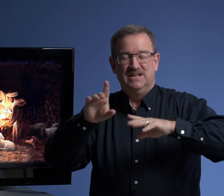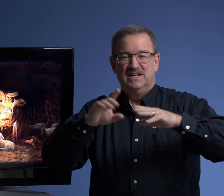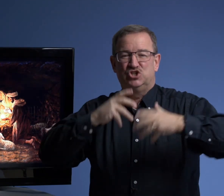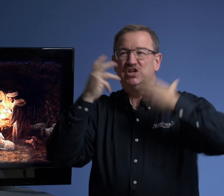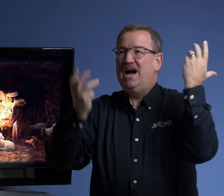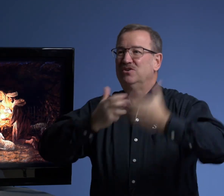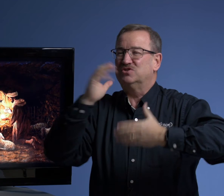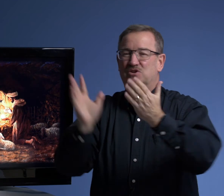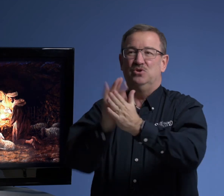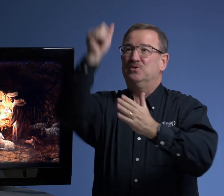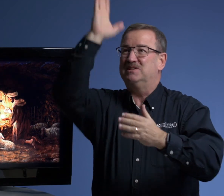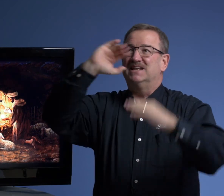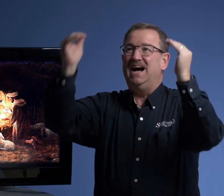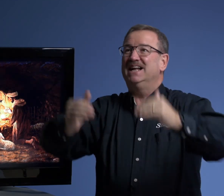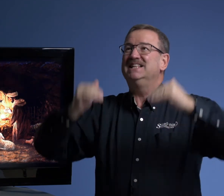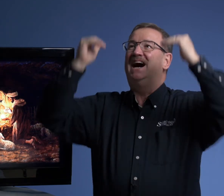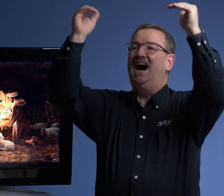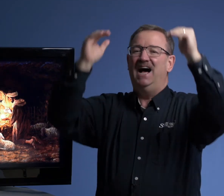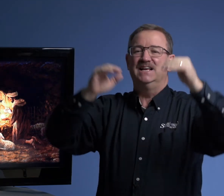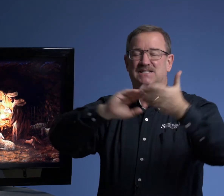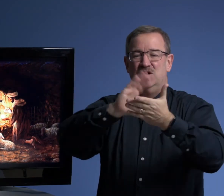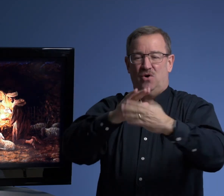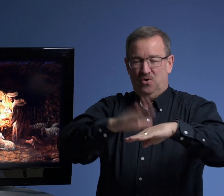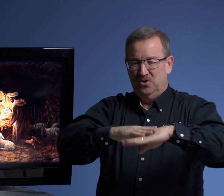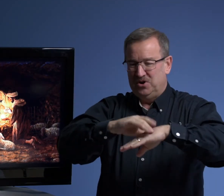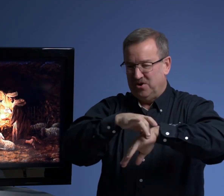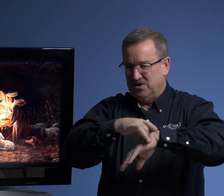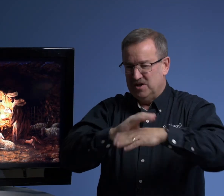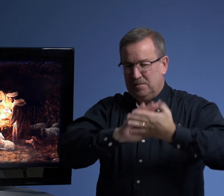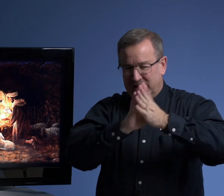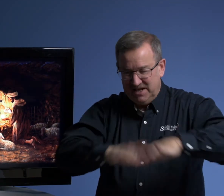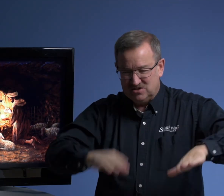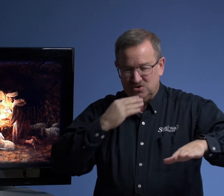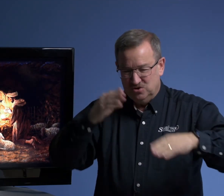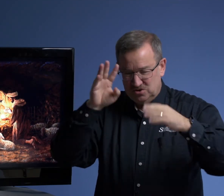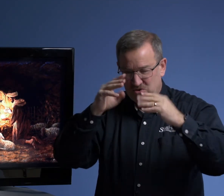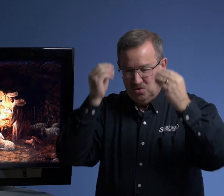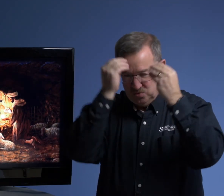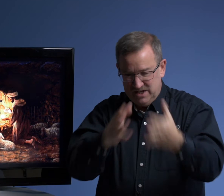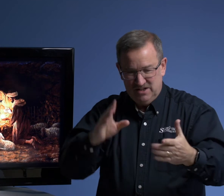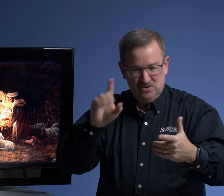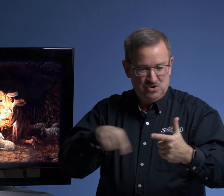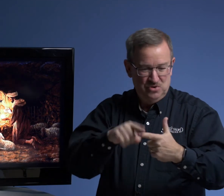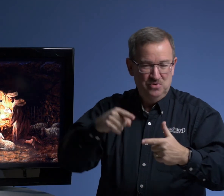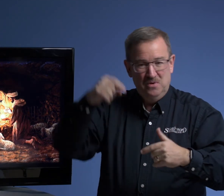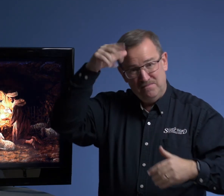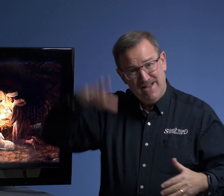shouts and glory to God in the highest on earth, peace, good will to men.